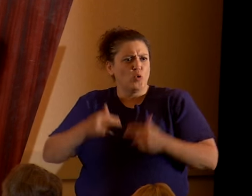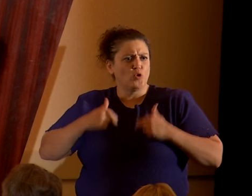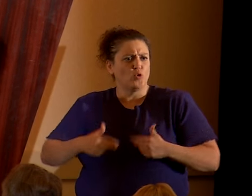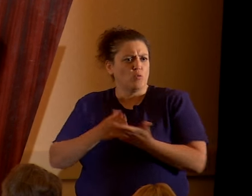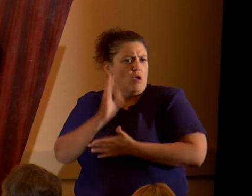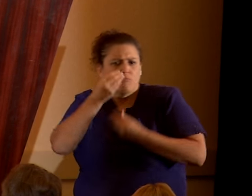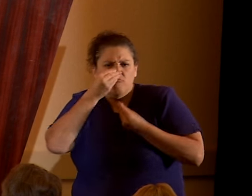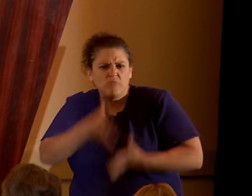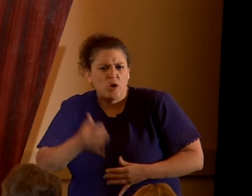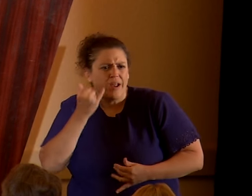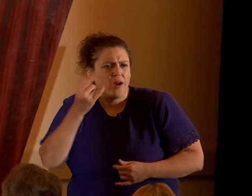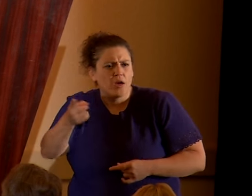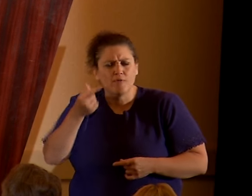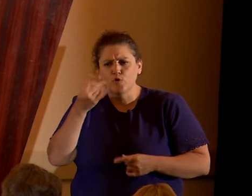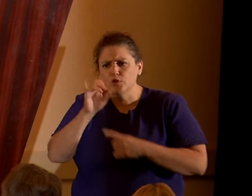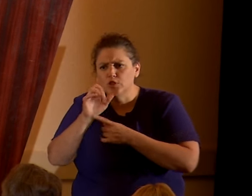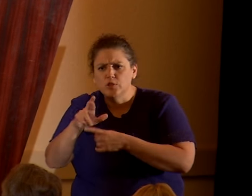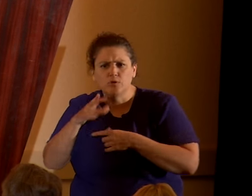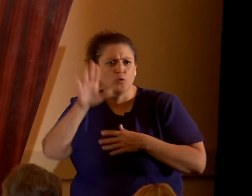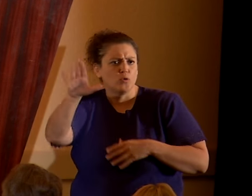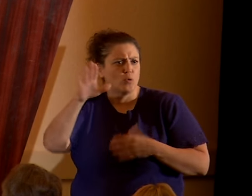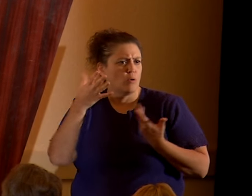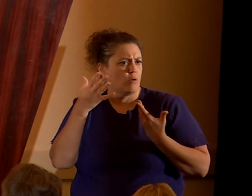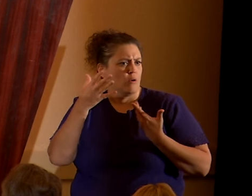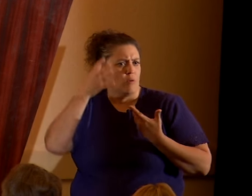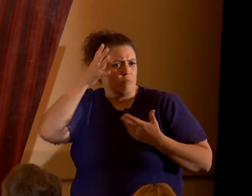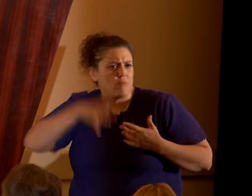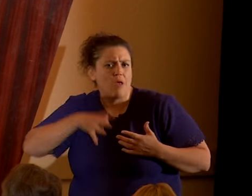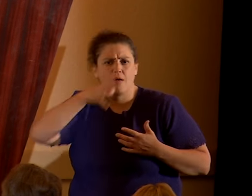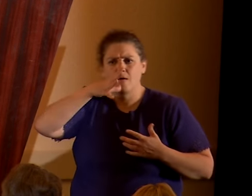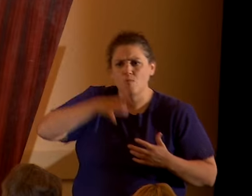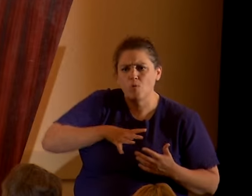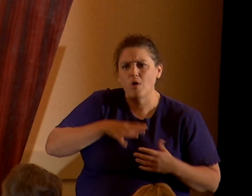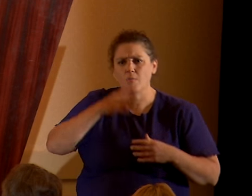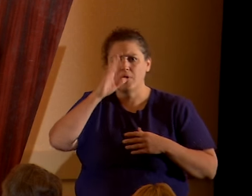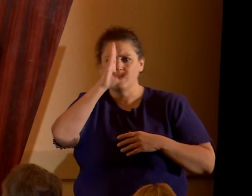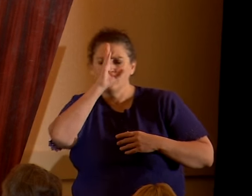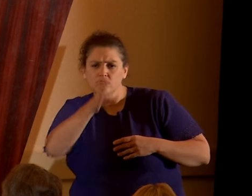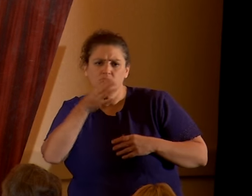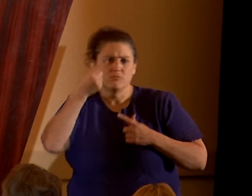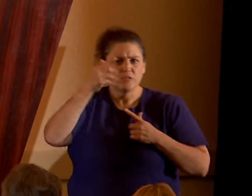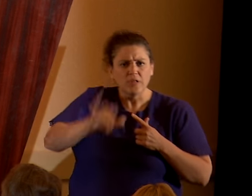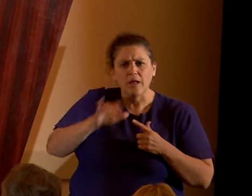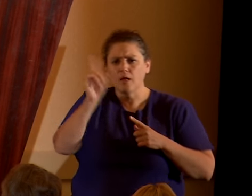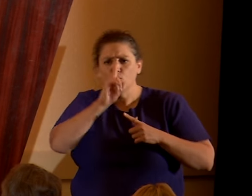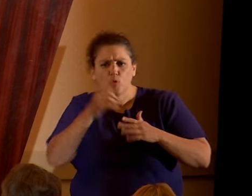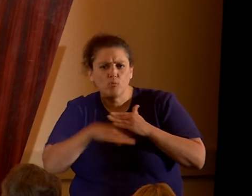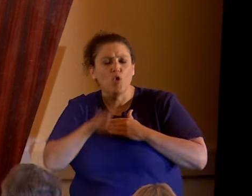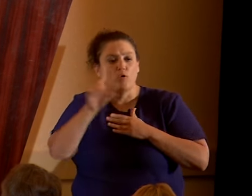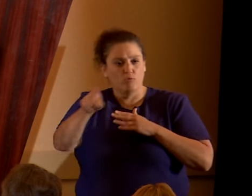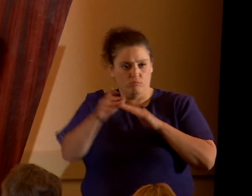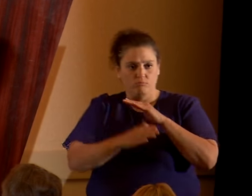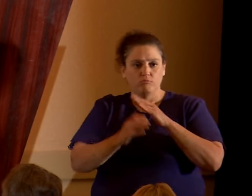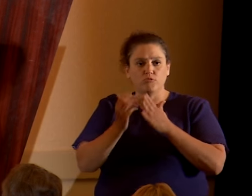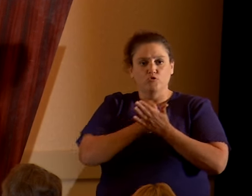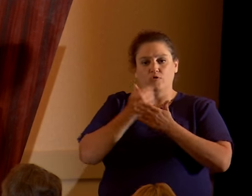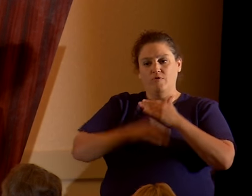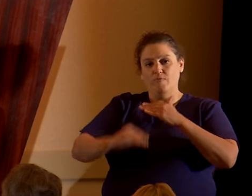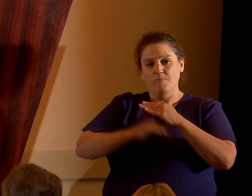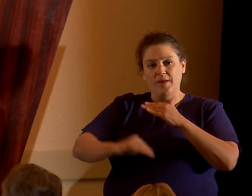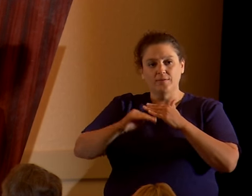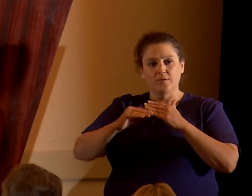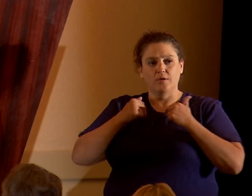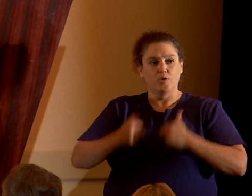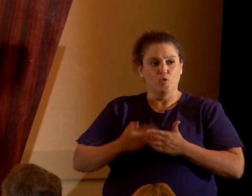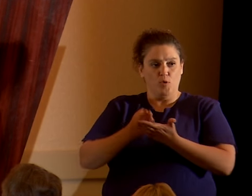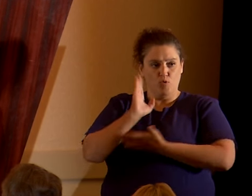your sex, gender, ethnicity, or sexual orientation, no matter where you are born, you deserve your basic human rights. Human